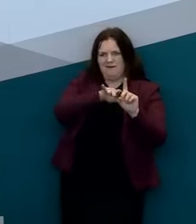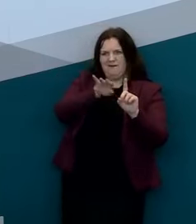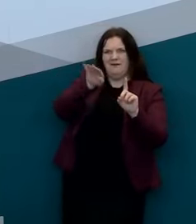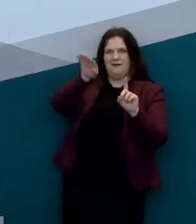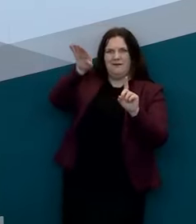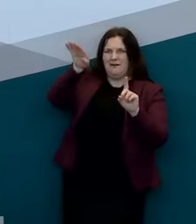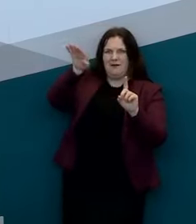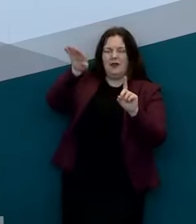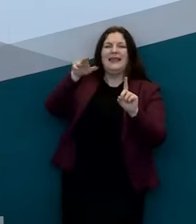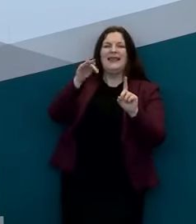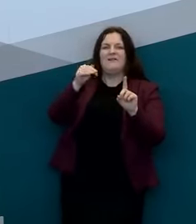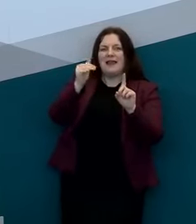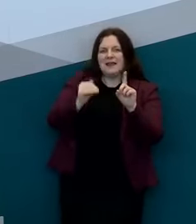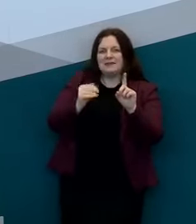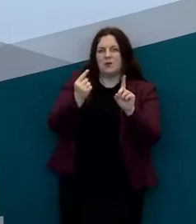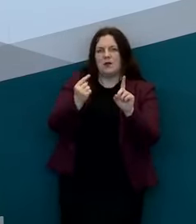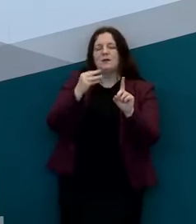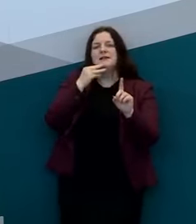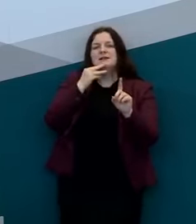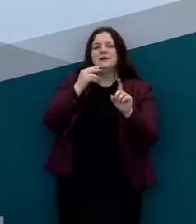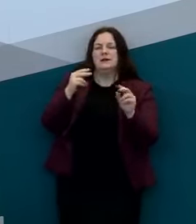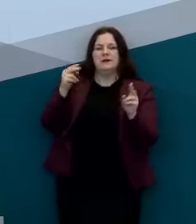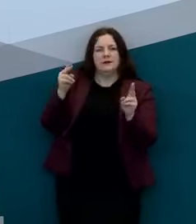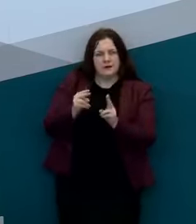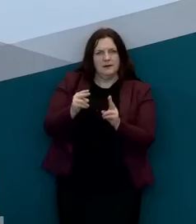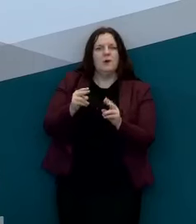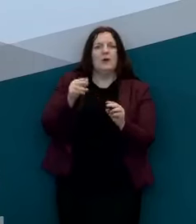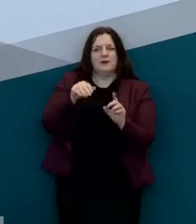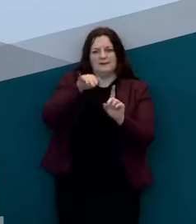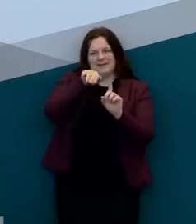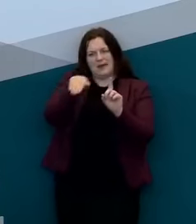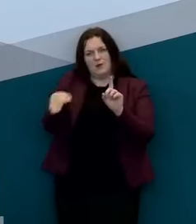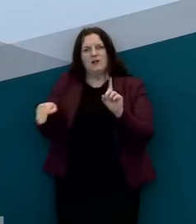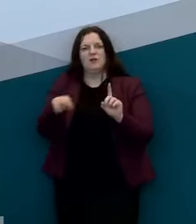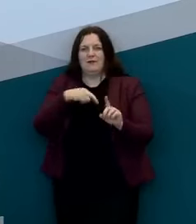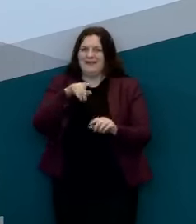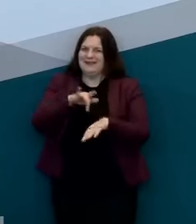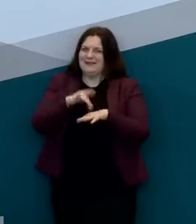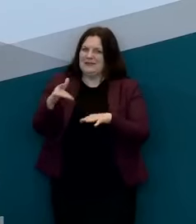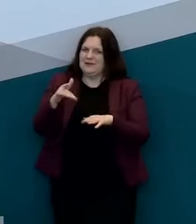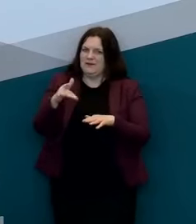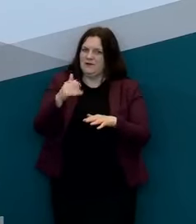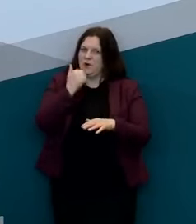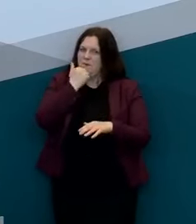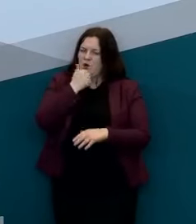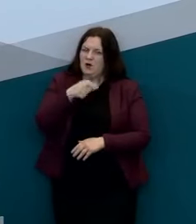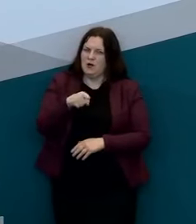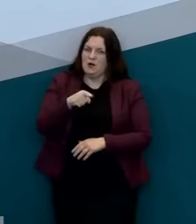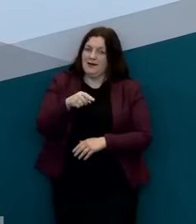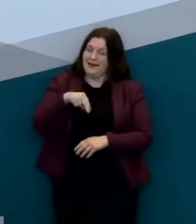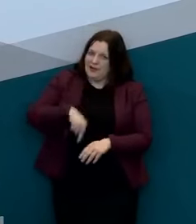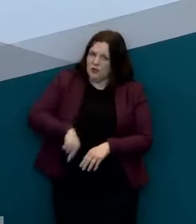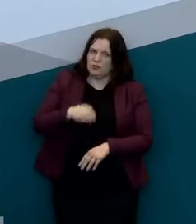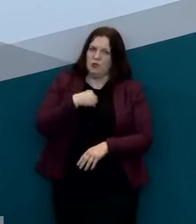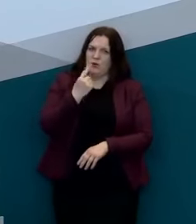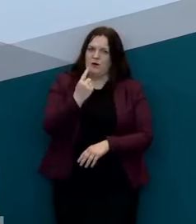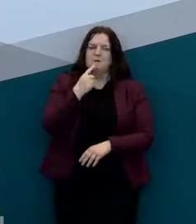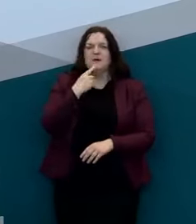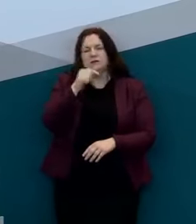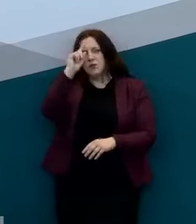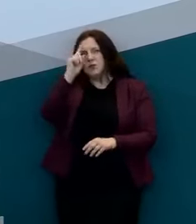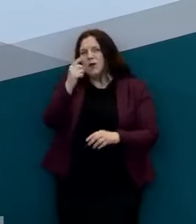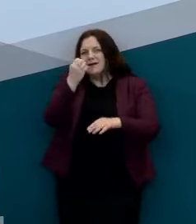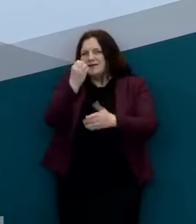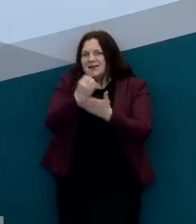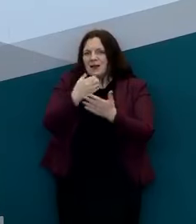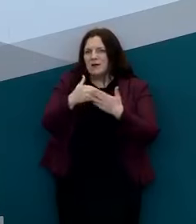a little bit less than one the number of cases will decline and it's very sensitive to what that is so we know it's close to one but we don't know precisely what